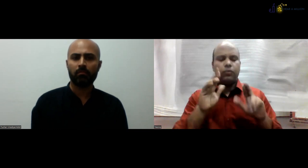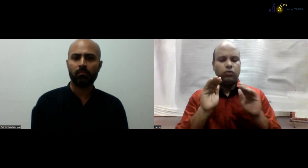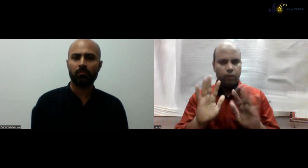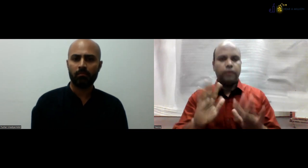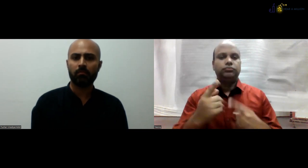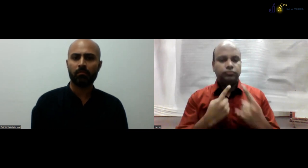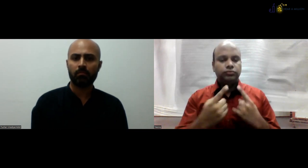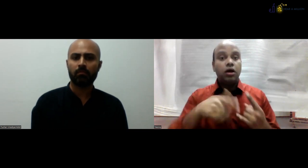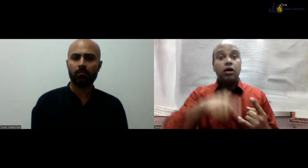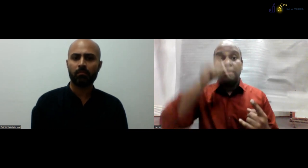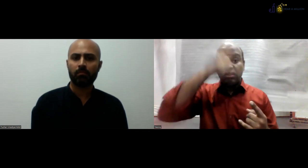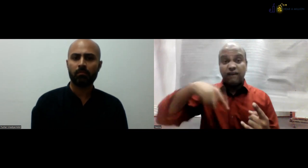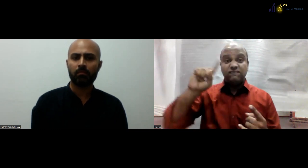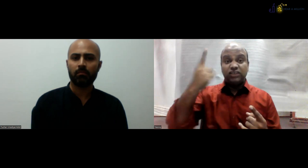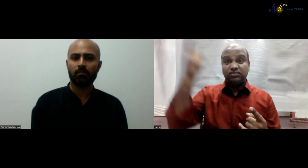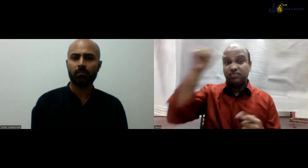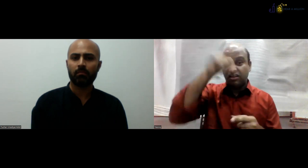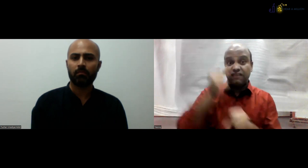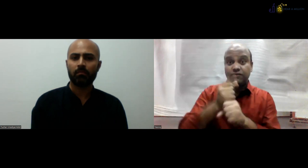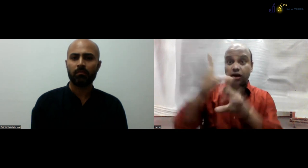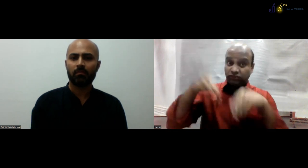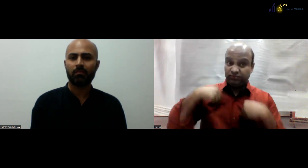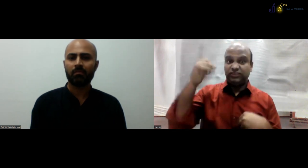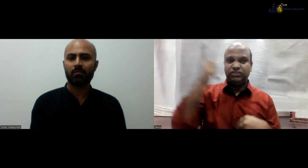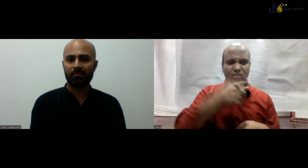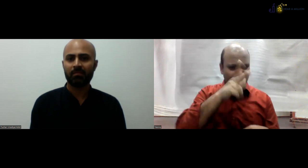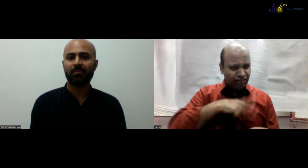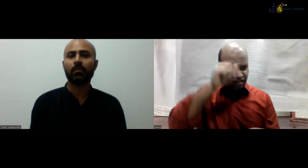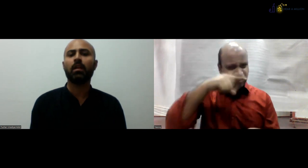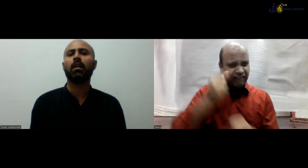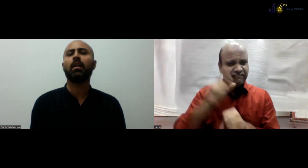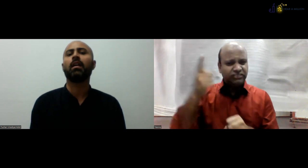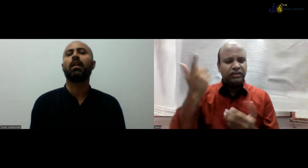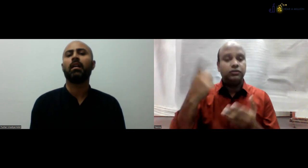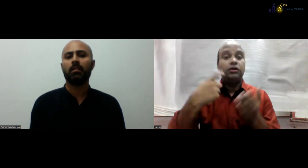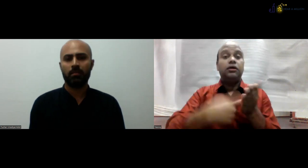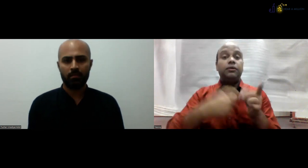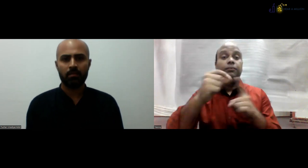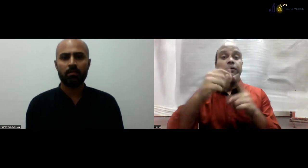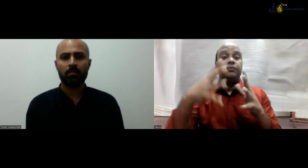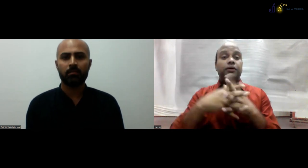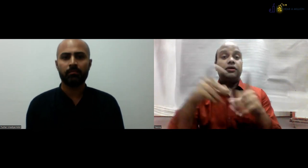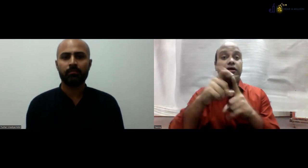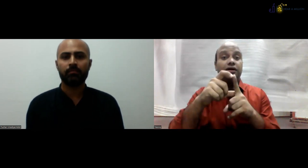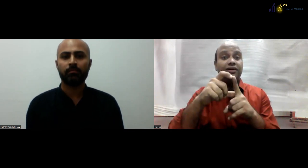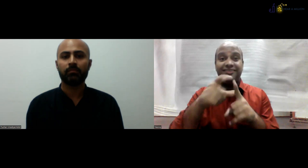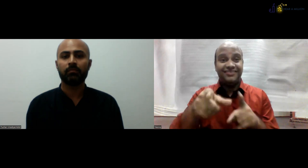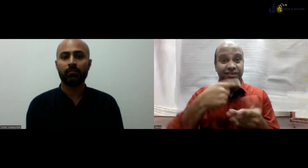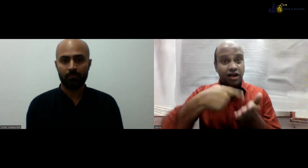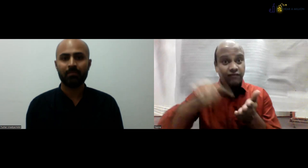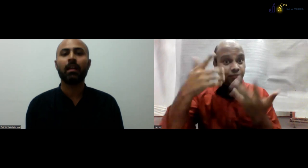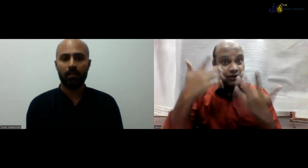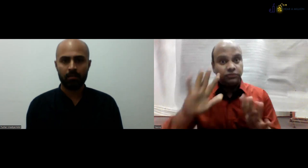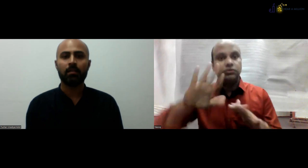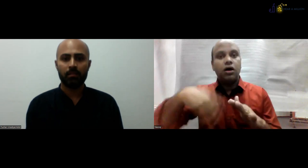them. Our boss was good and she understood. But yeah, in India, they said, if the government will accept and if they will identify the force,